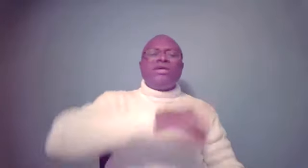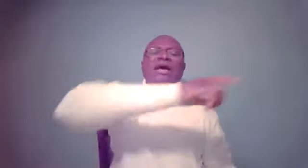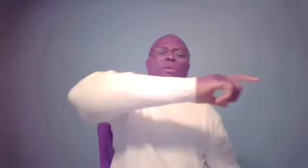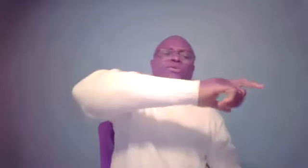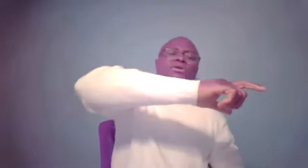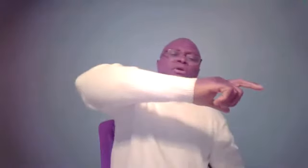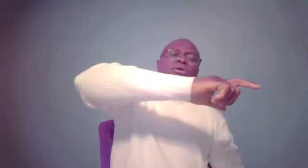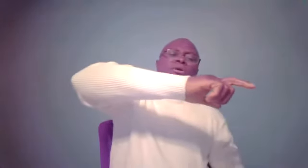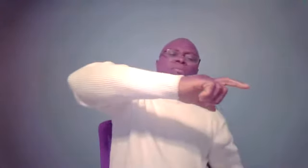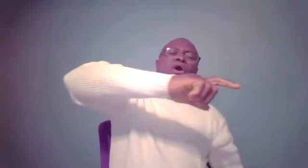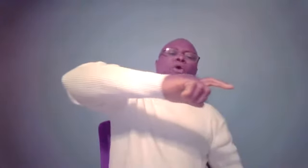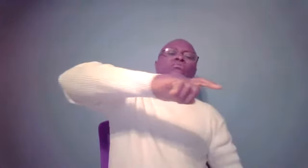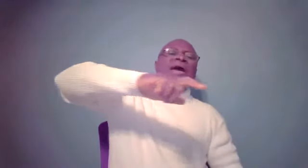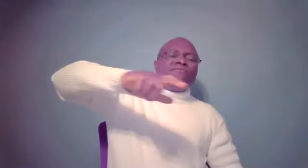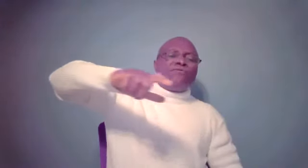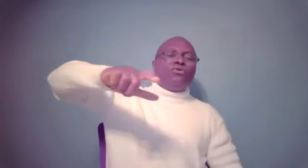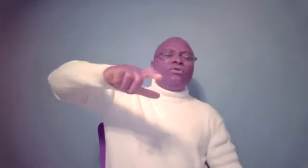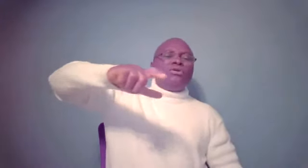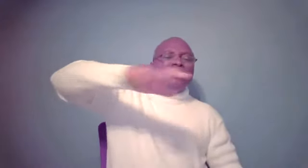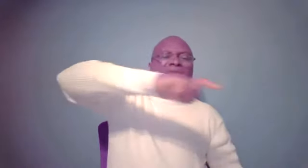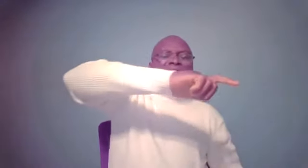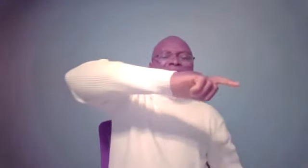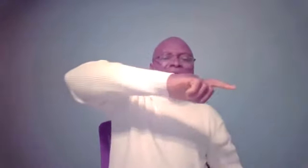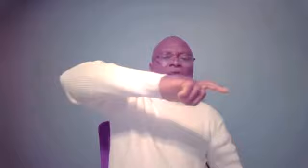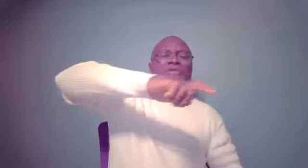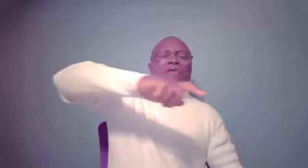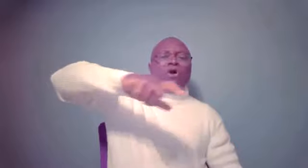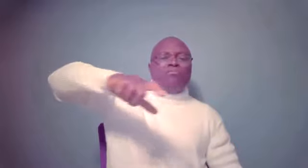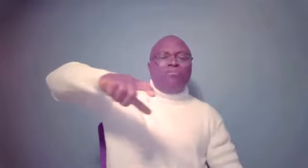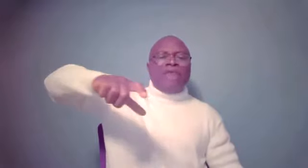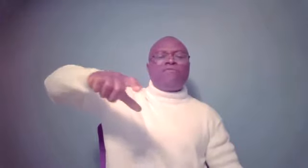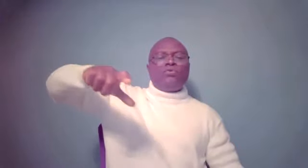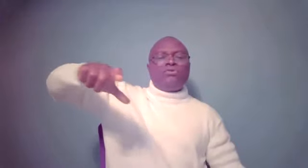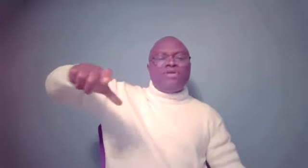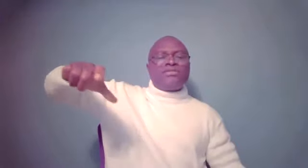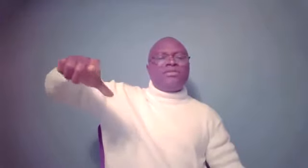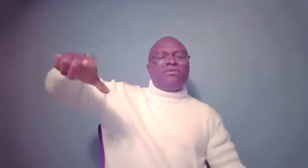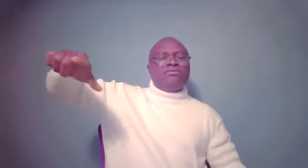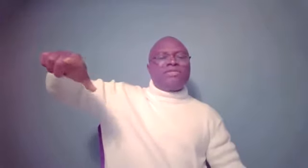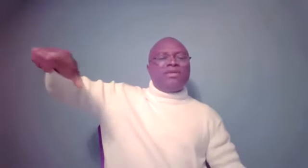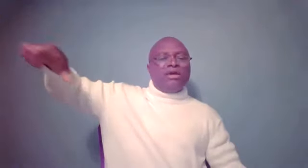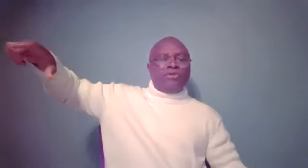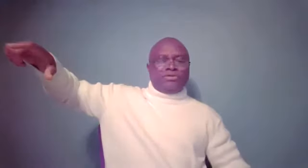helped by a mindful, he encountered a mindful destiny, destiny helpers.